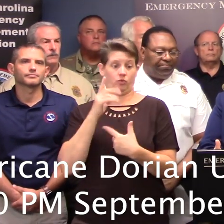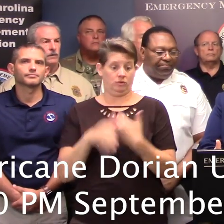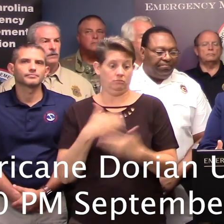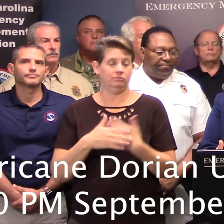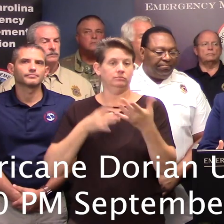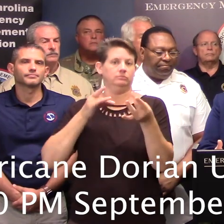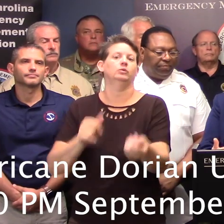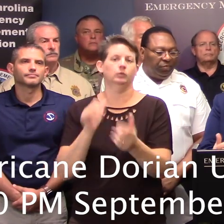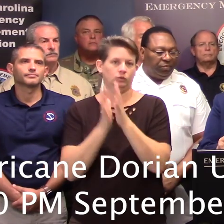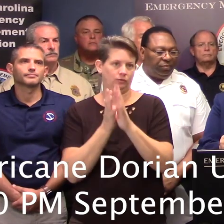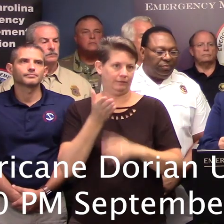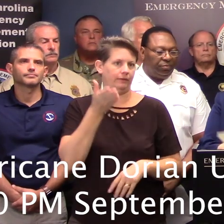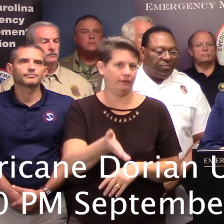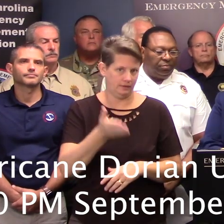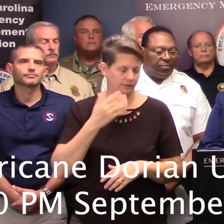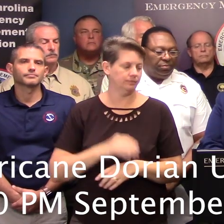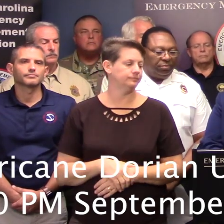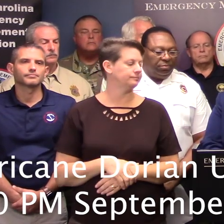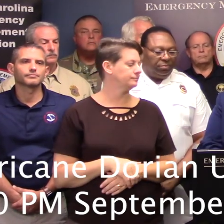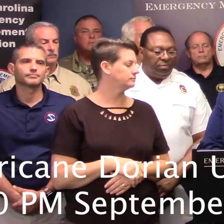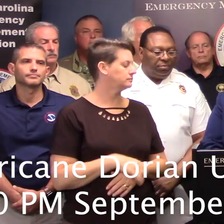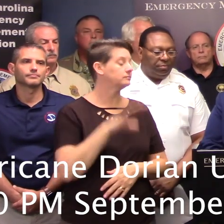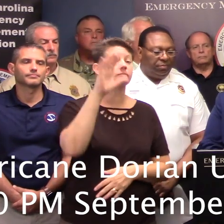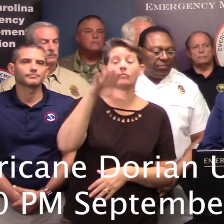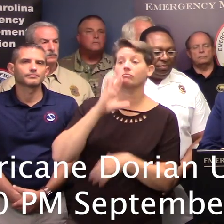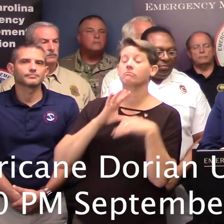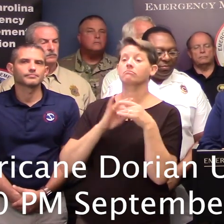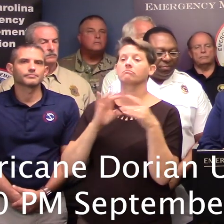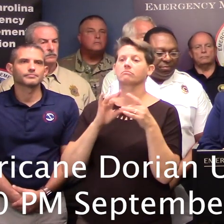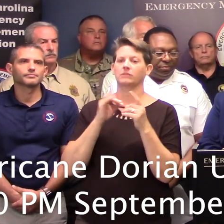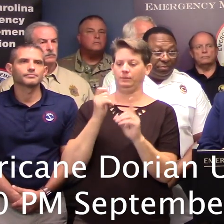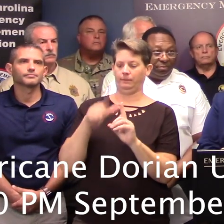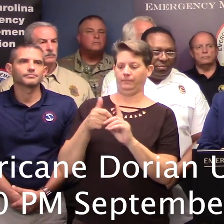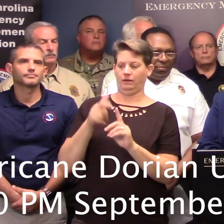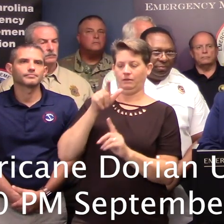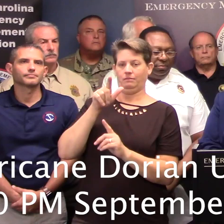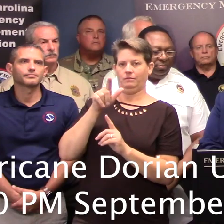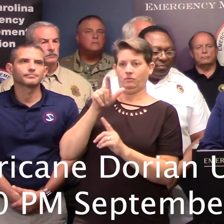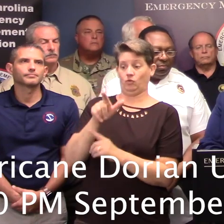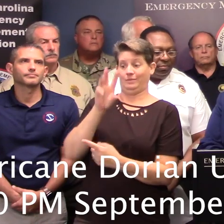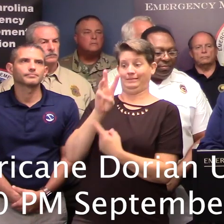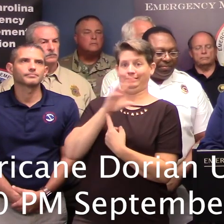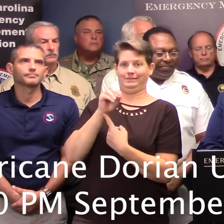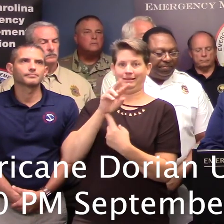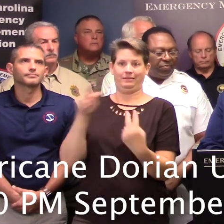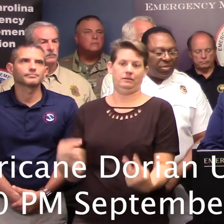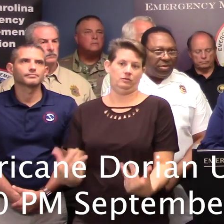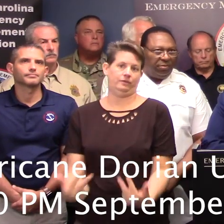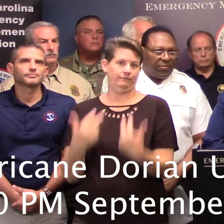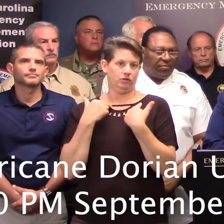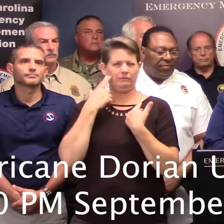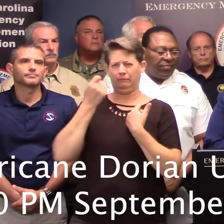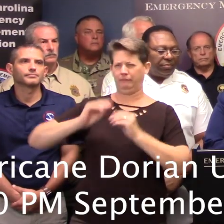keep traffic moving there. I want to speak just a few minutes about I-26 and the reversal to provide a little bit of